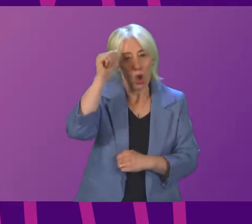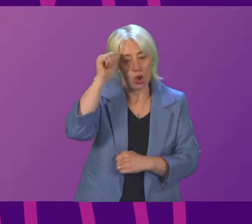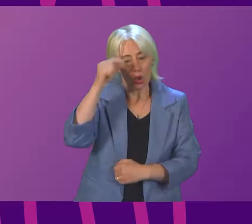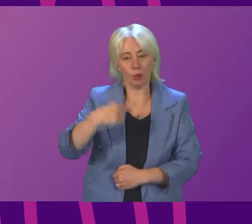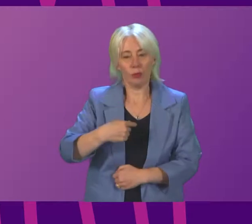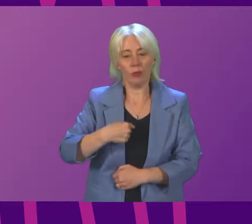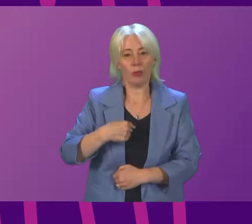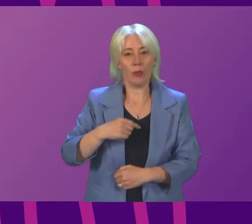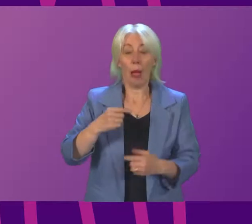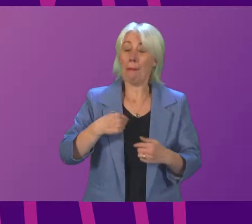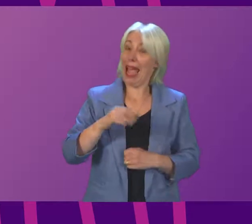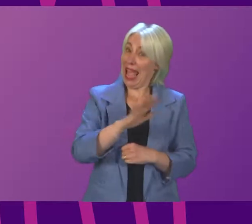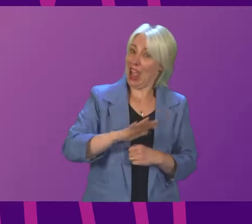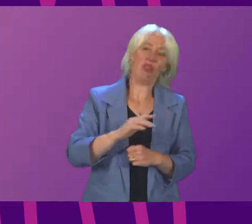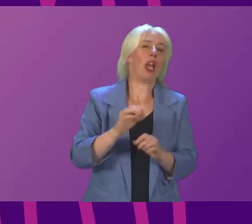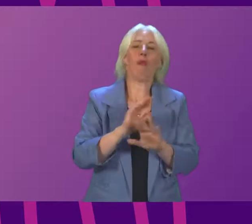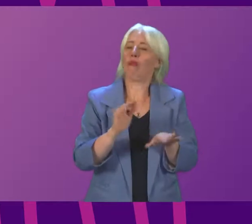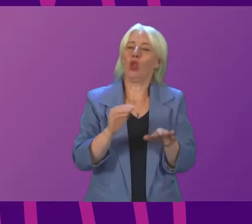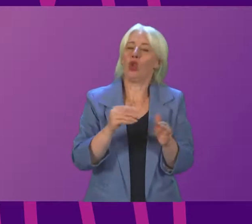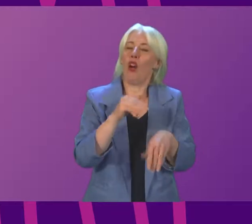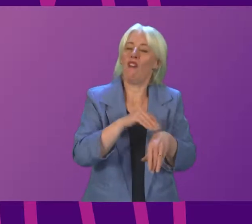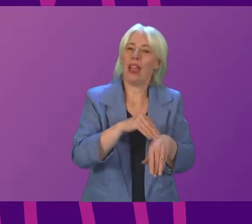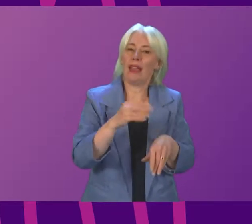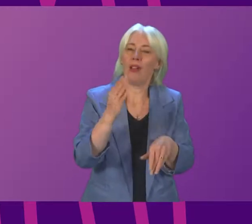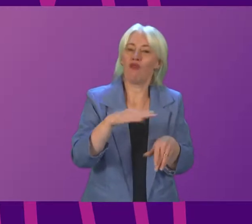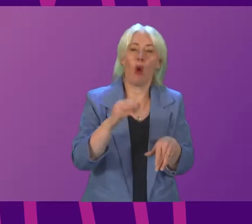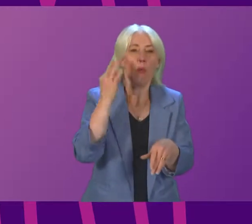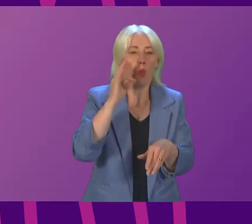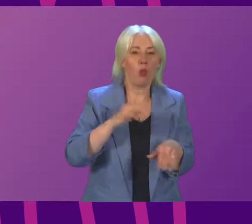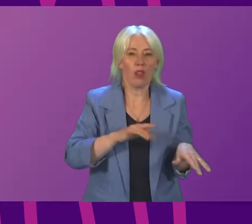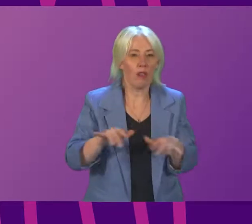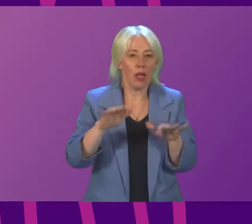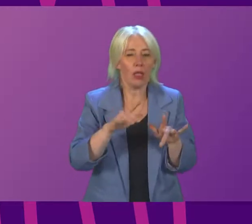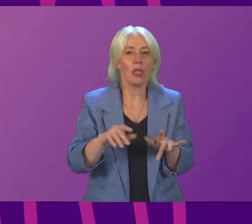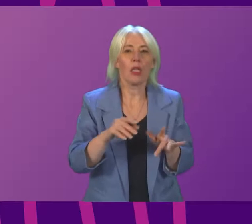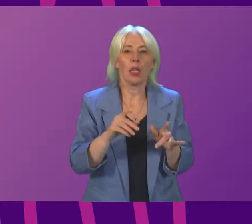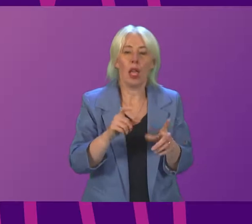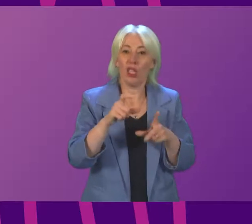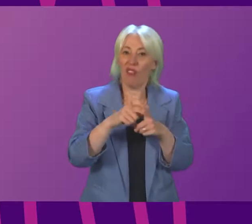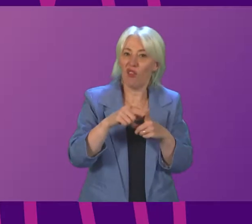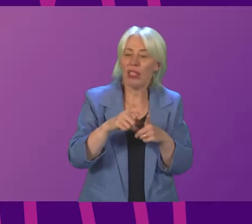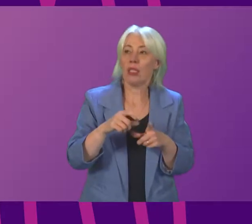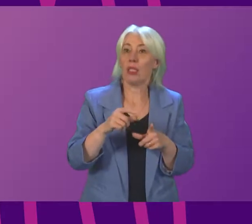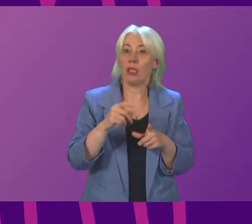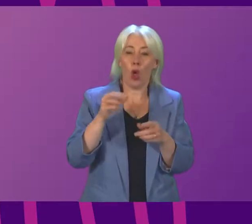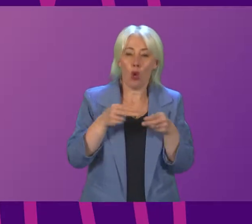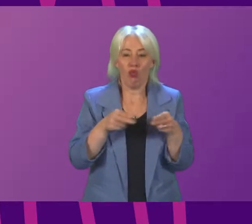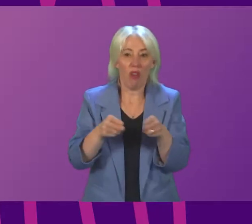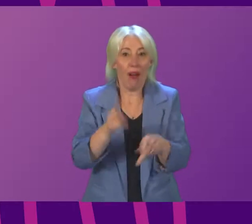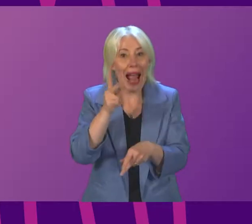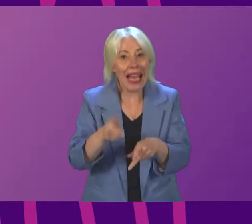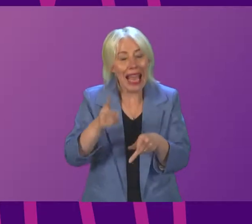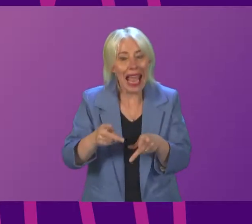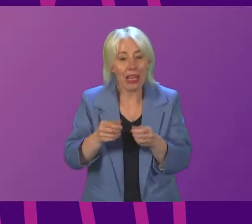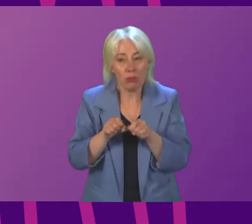South Scotland region was untouched by the flooding last week. We had Hoyk declaring a major incident. The White Sands and Dumfries burst its bank yet again. And in Annan, the two